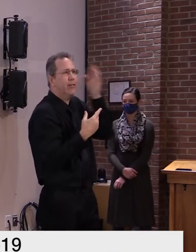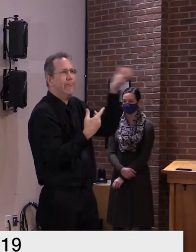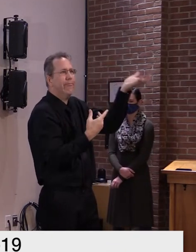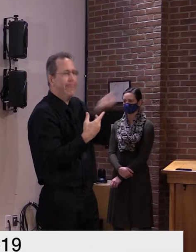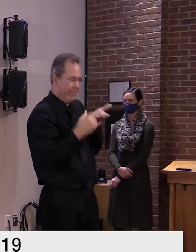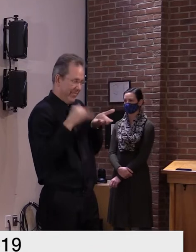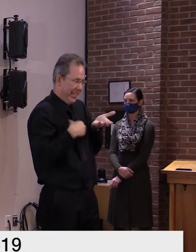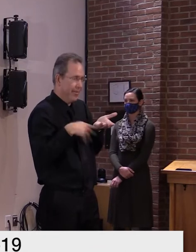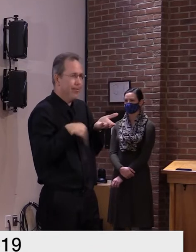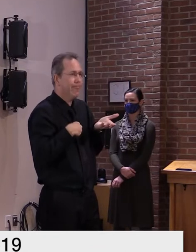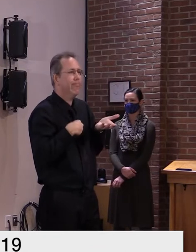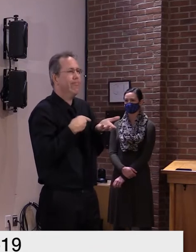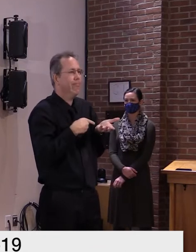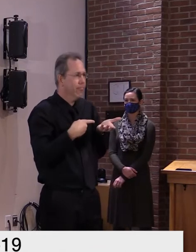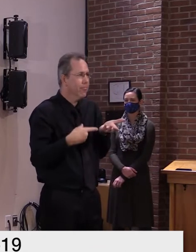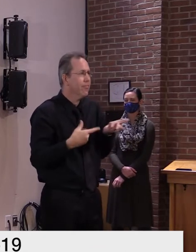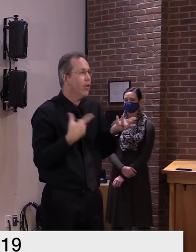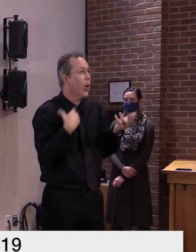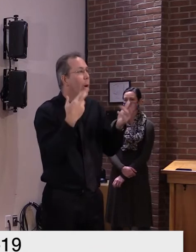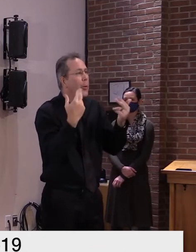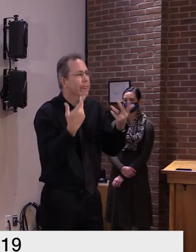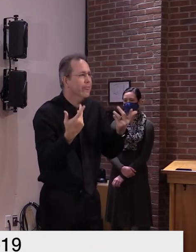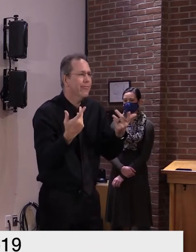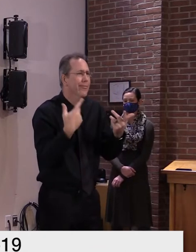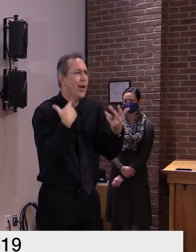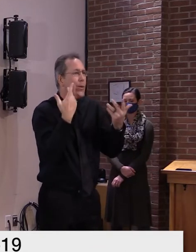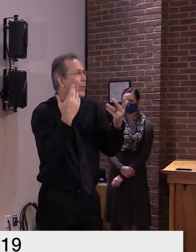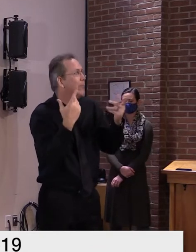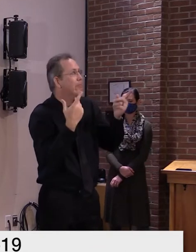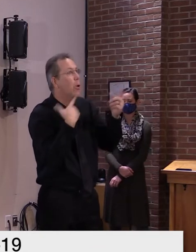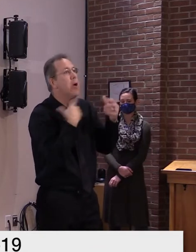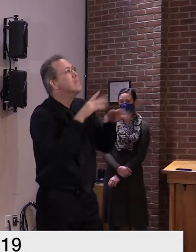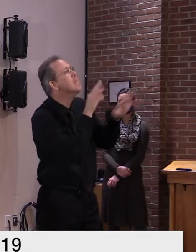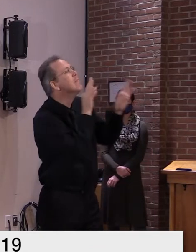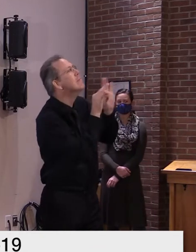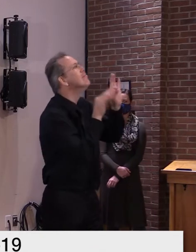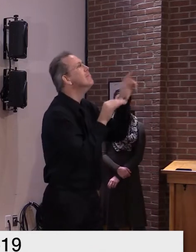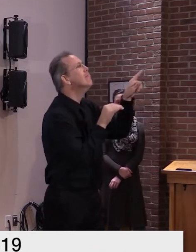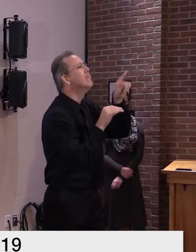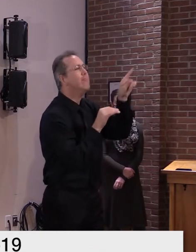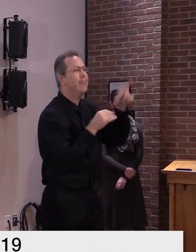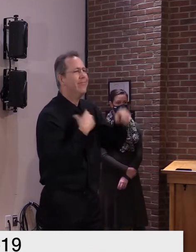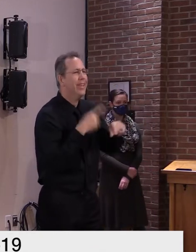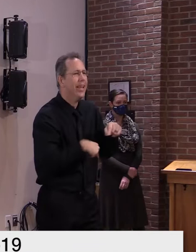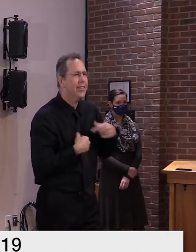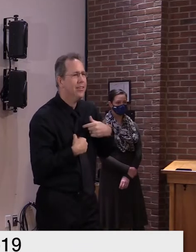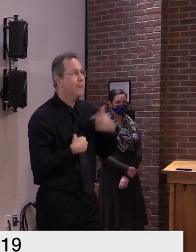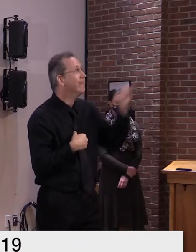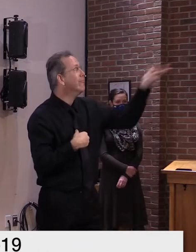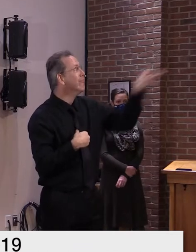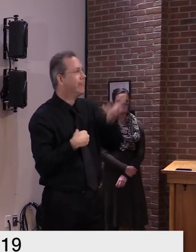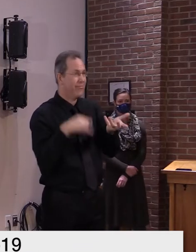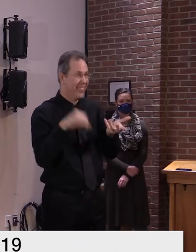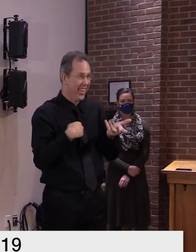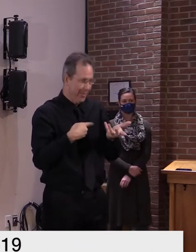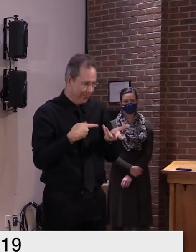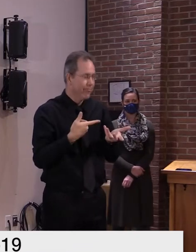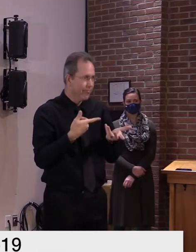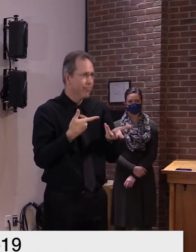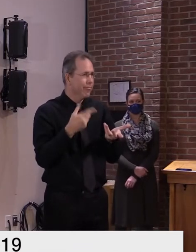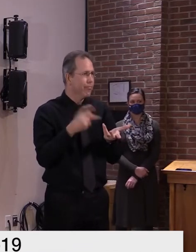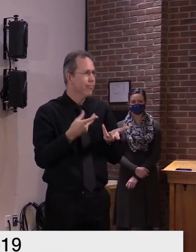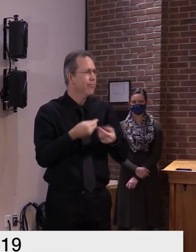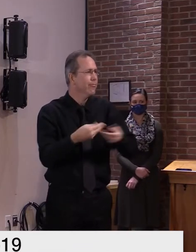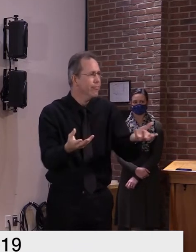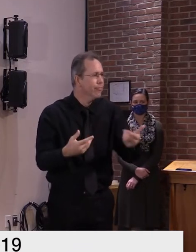forward so uh hard to tell but uh but i know everybody is working as quickly as possible uh to to